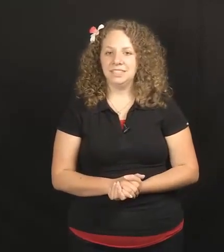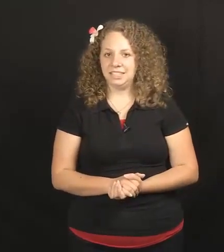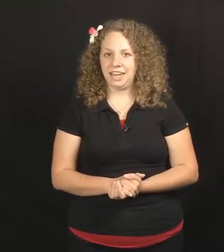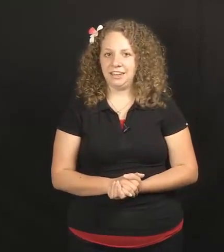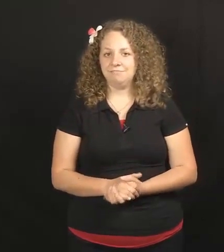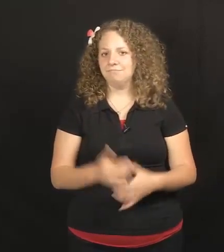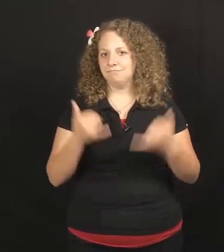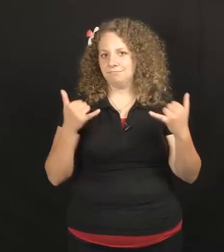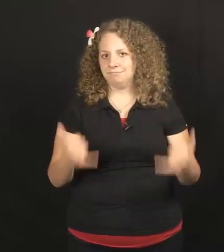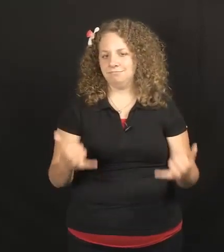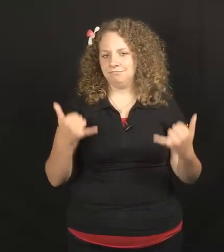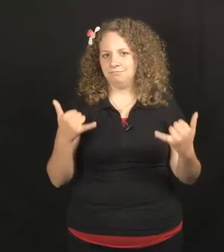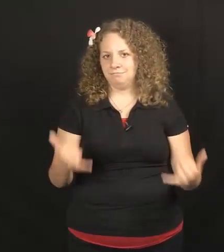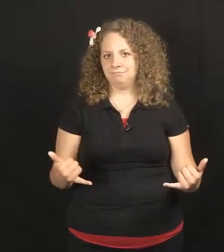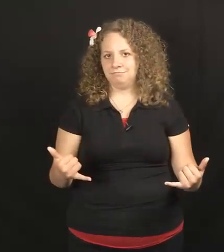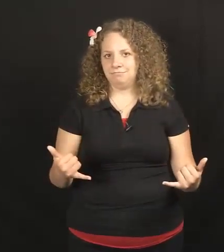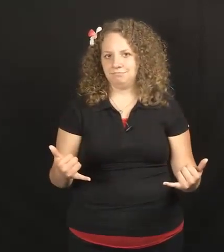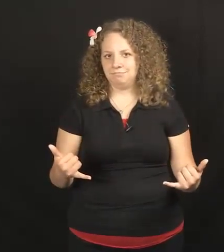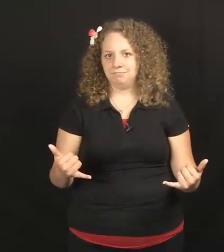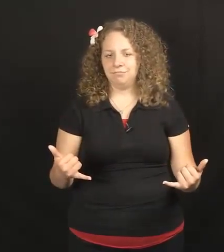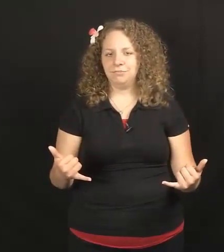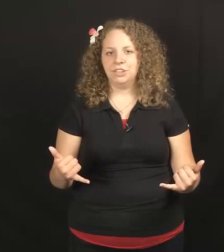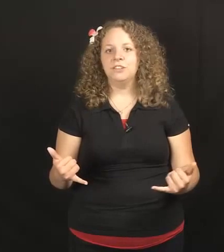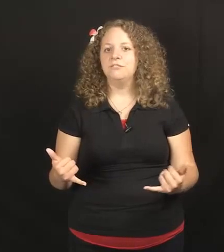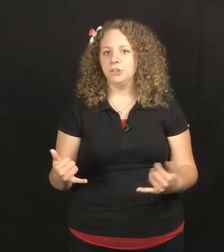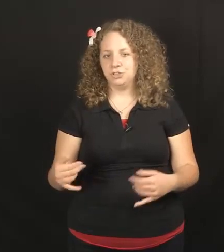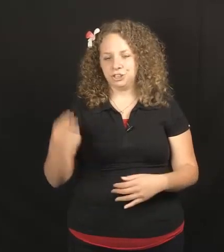Today Today Future